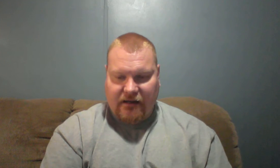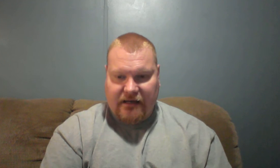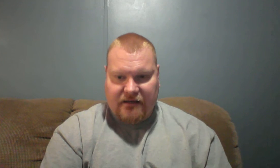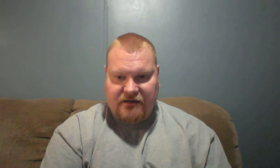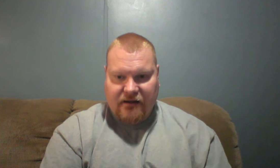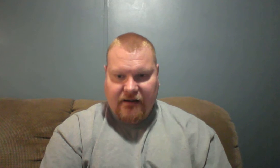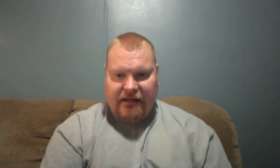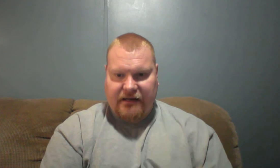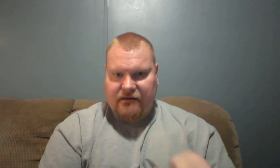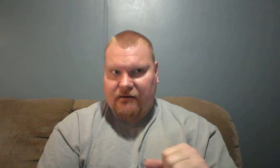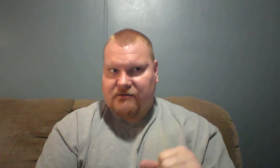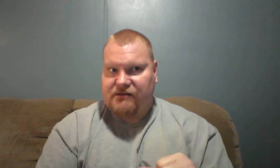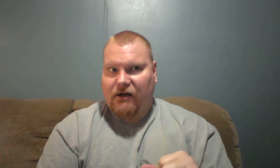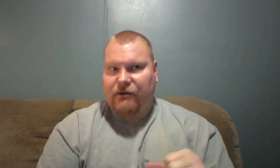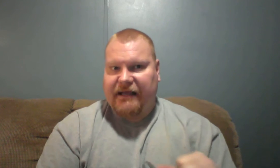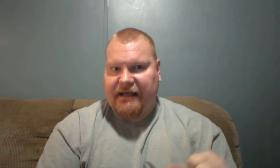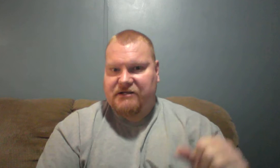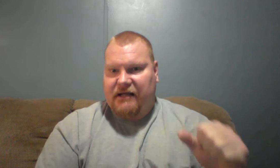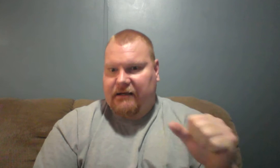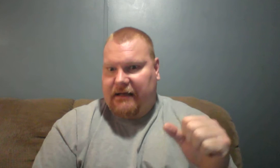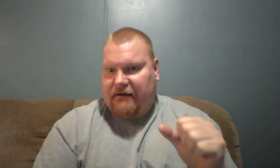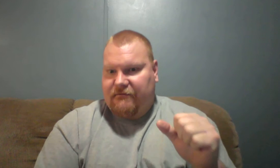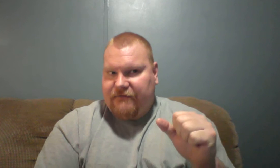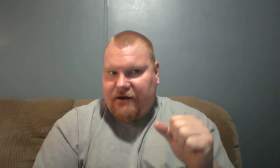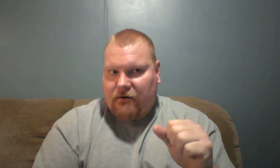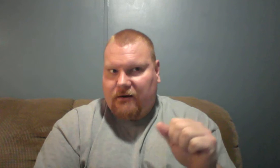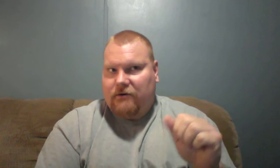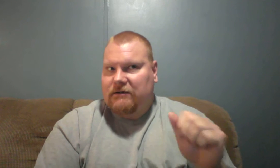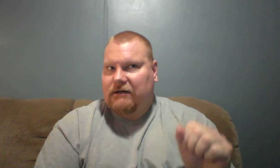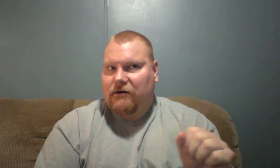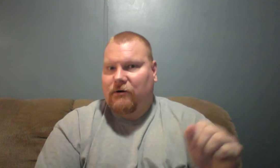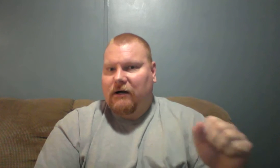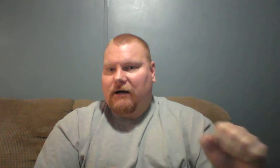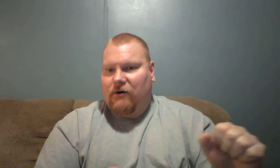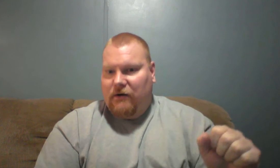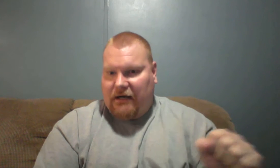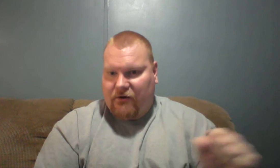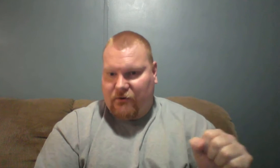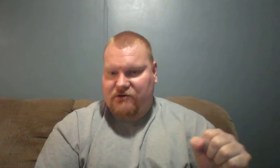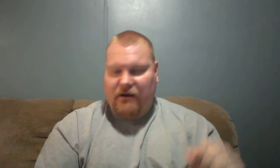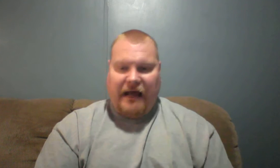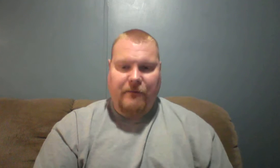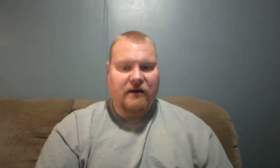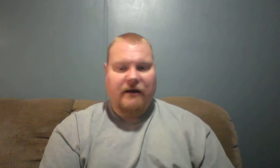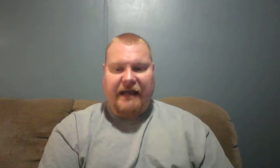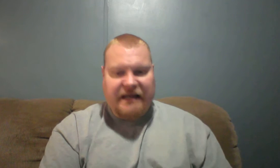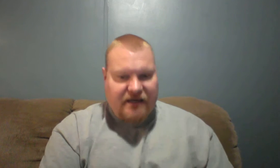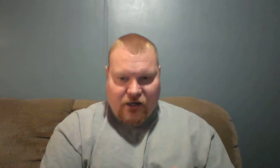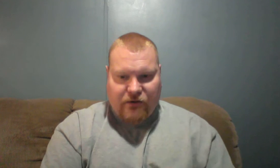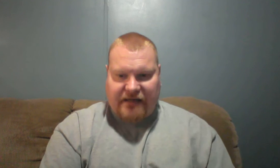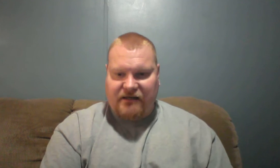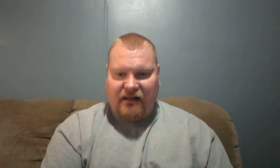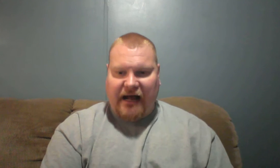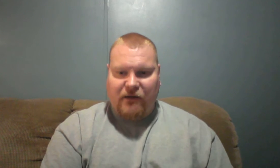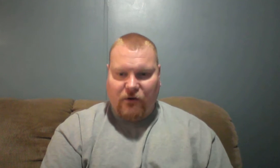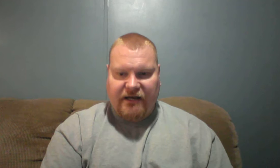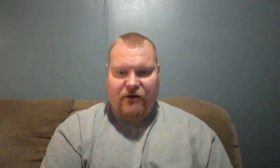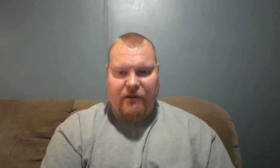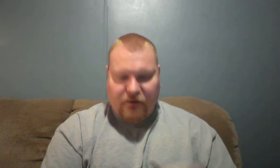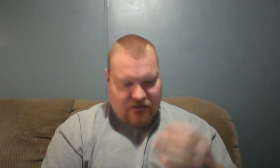didn't, he didn't slow the inch like out of fear. Oh, oh, oh, I don't know what's going to happen. He didn't do that to Goliath. What did he do? He put the